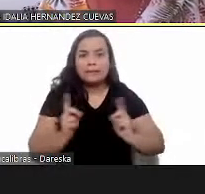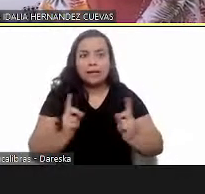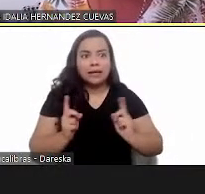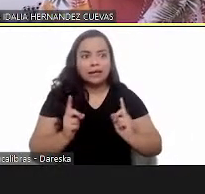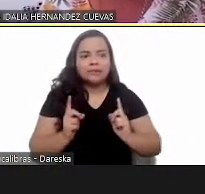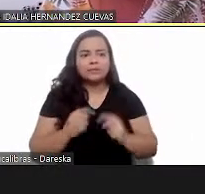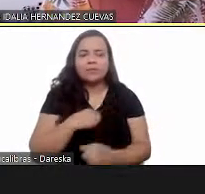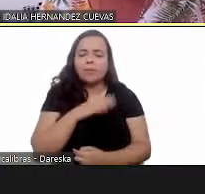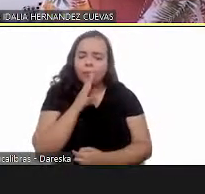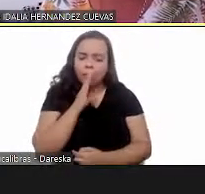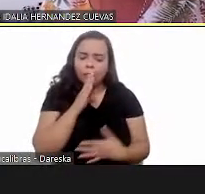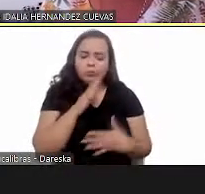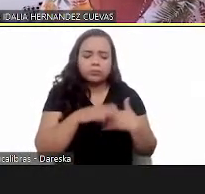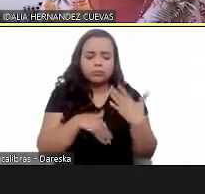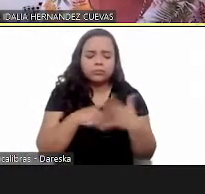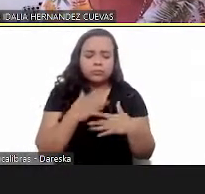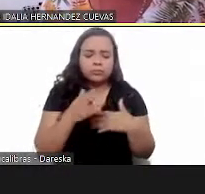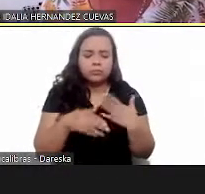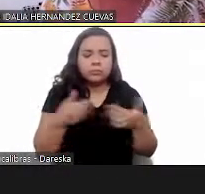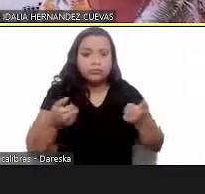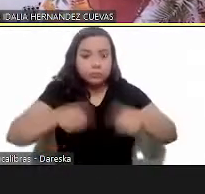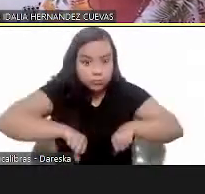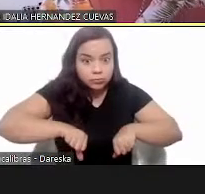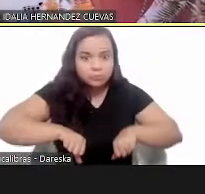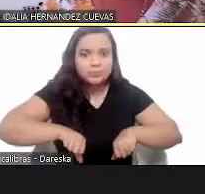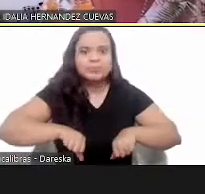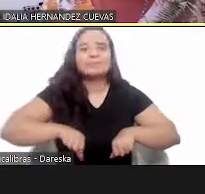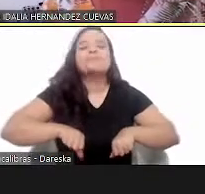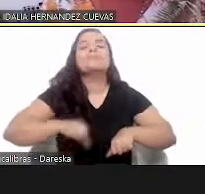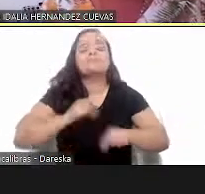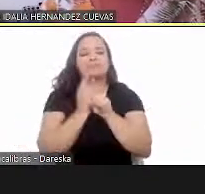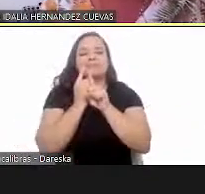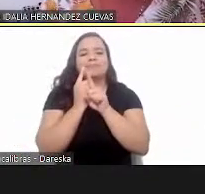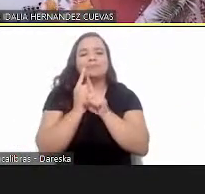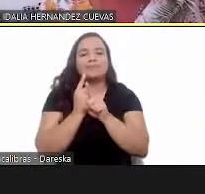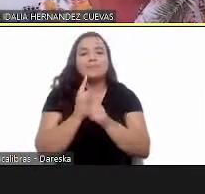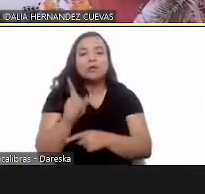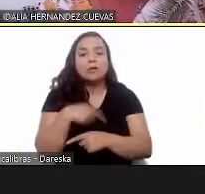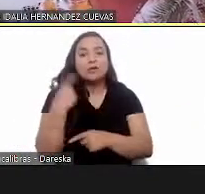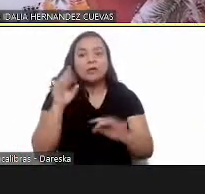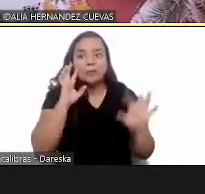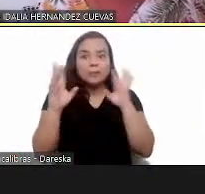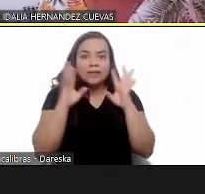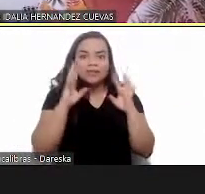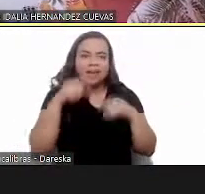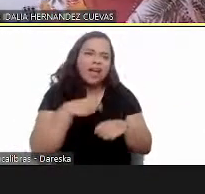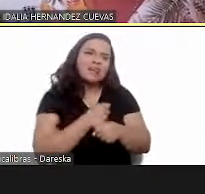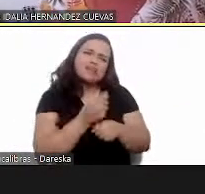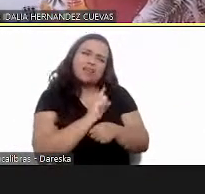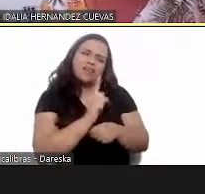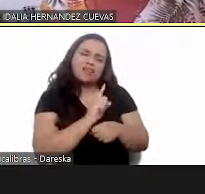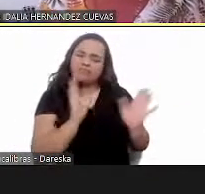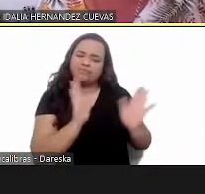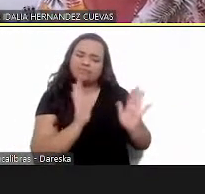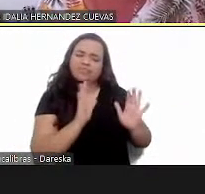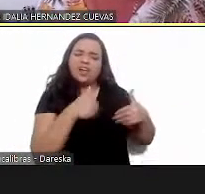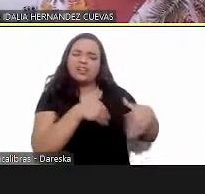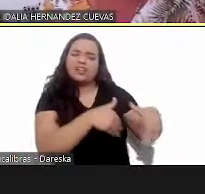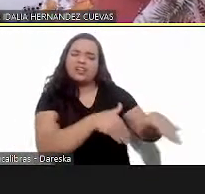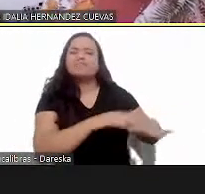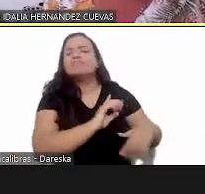phase we're not going to have the budget this year and will be postponed until next year